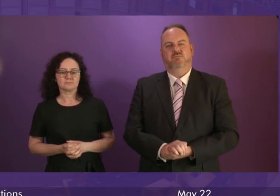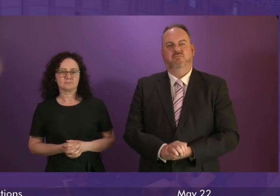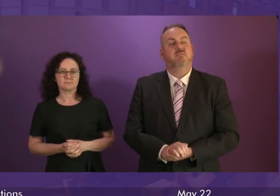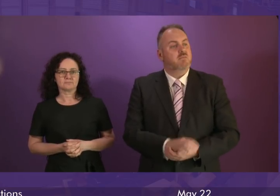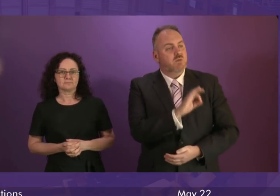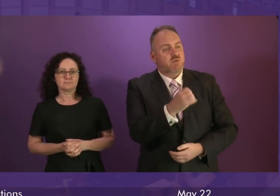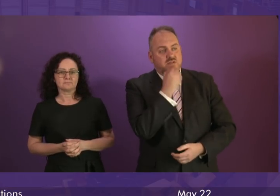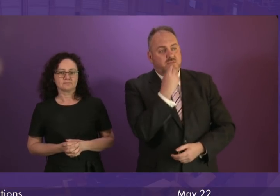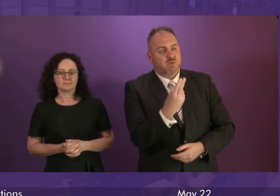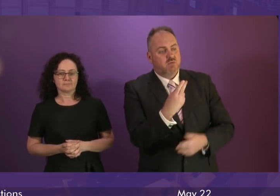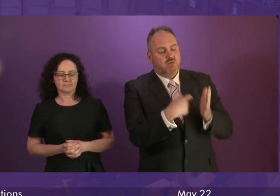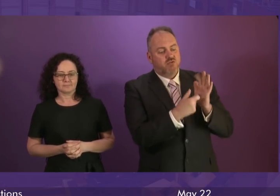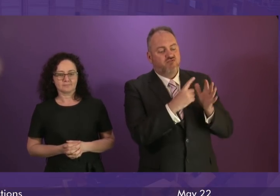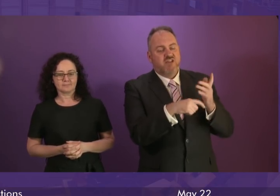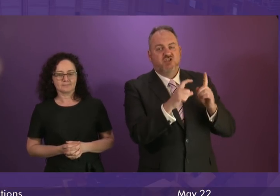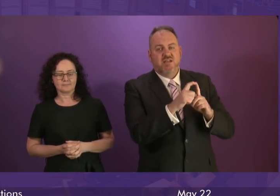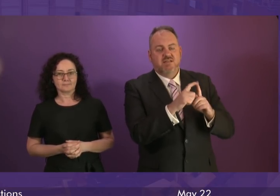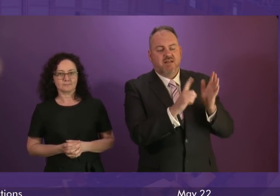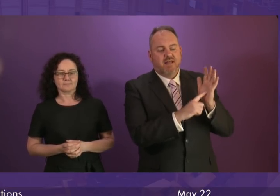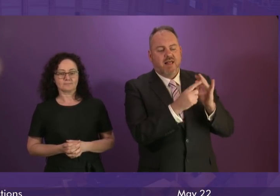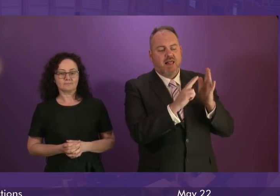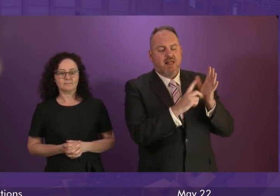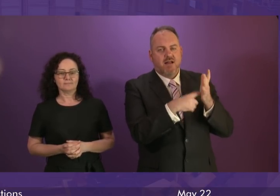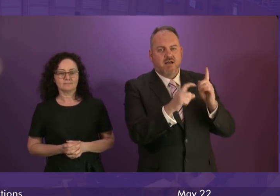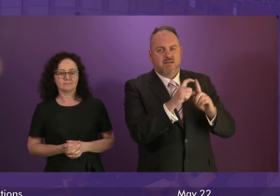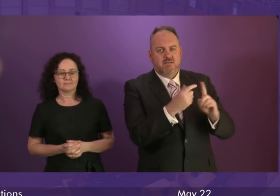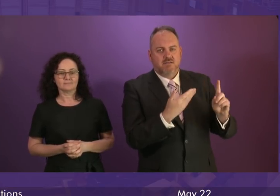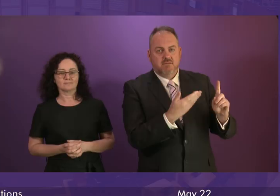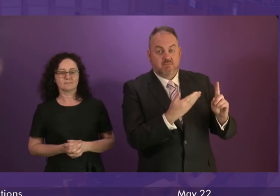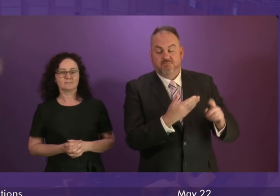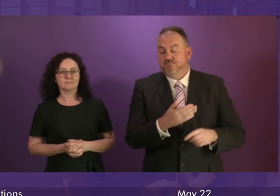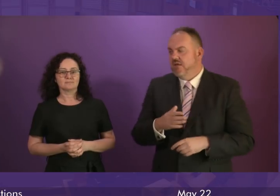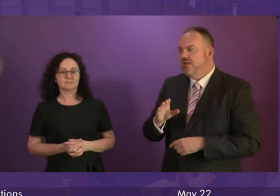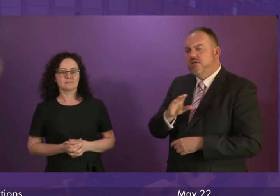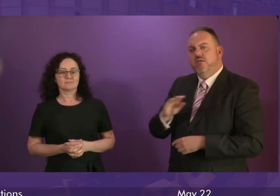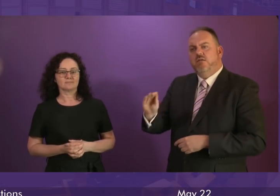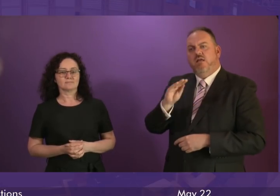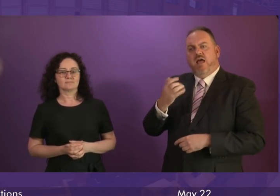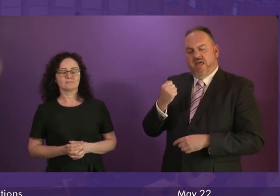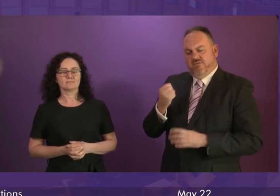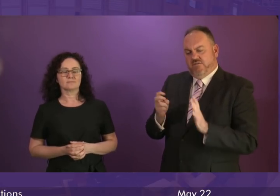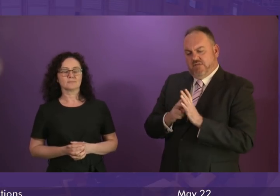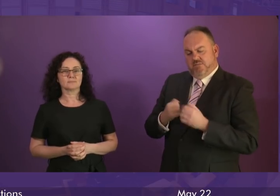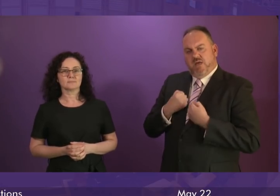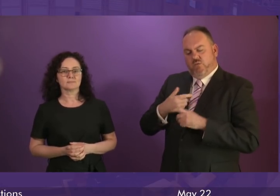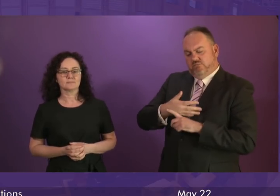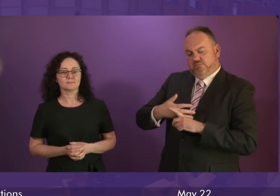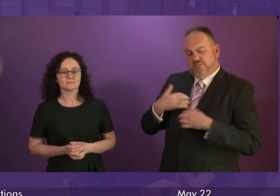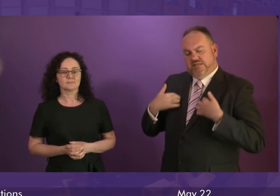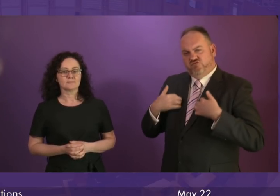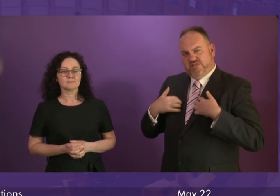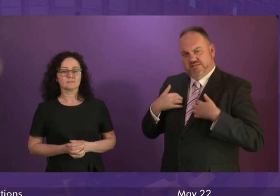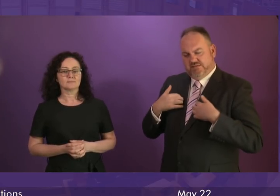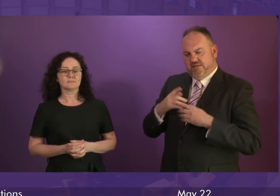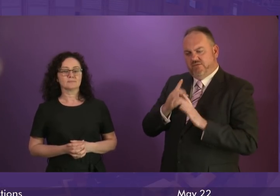Question number two, Richard Leonard. Can I refer members to my register of interest? Yes, presiding officer, three weeks